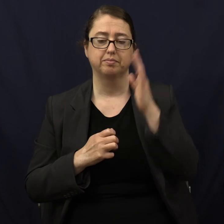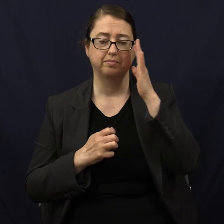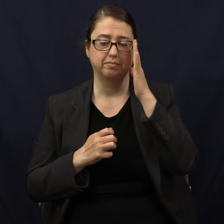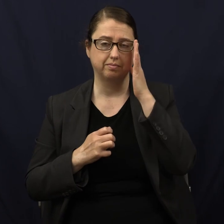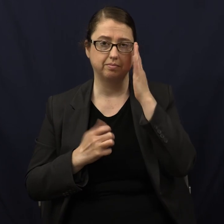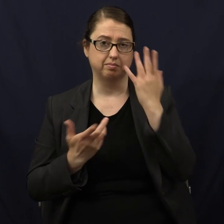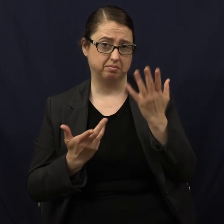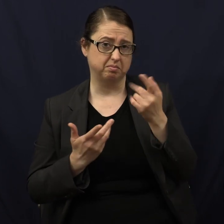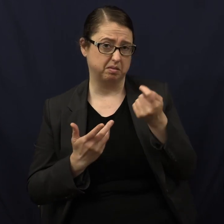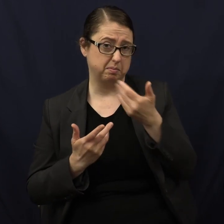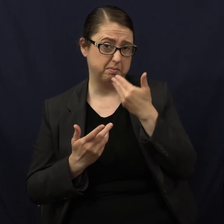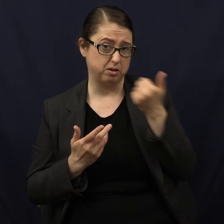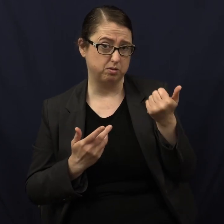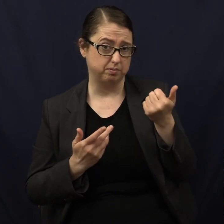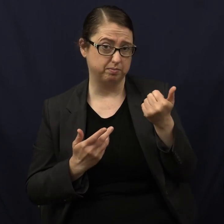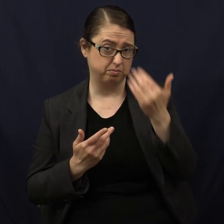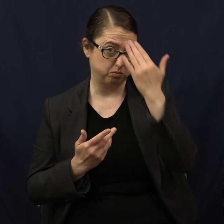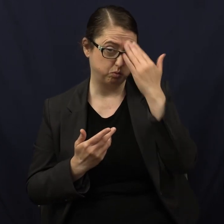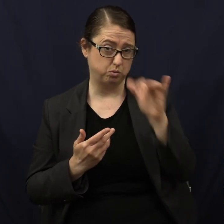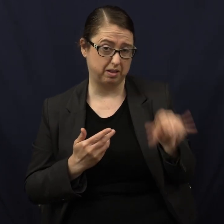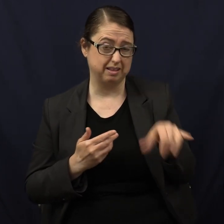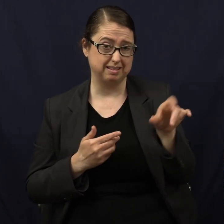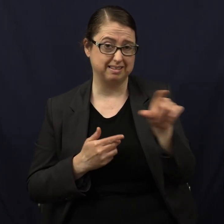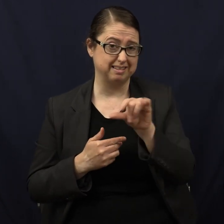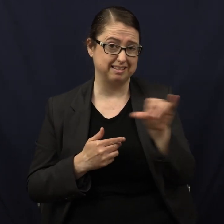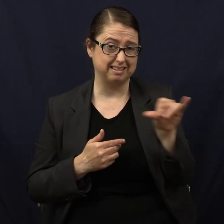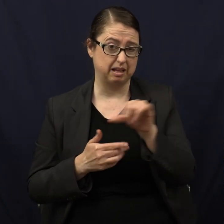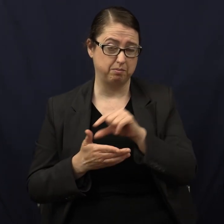Sound a little better? You know it's the same verse?